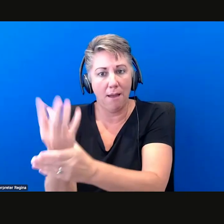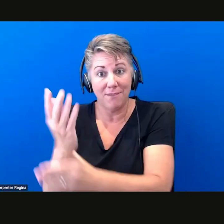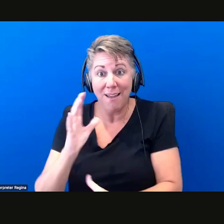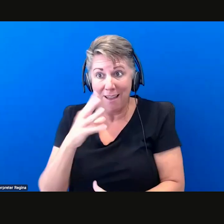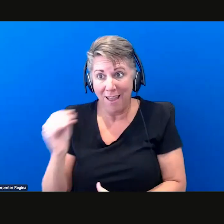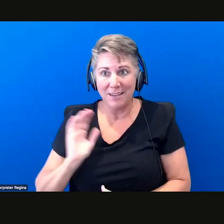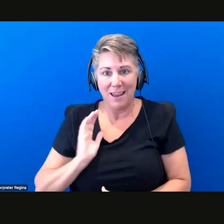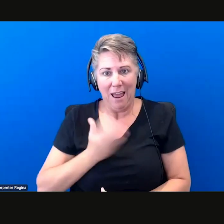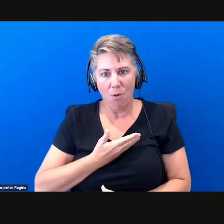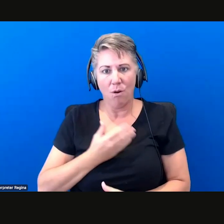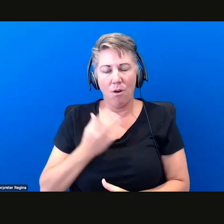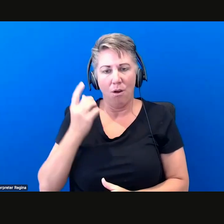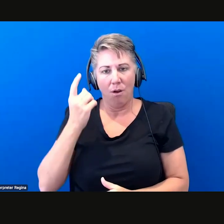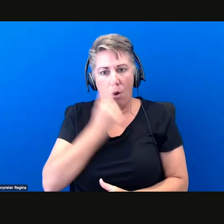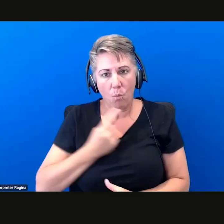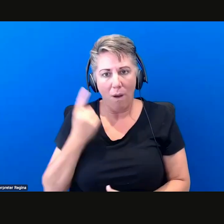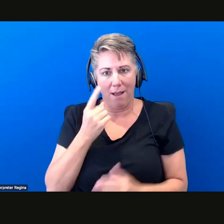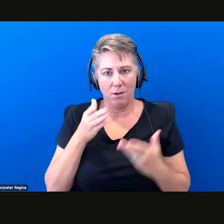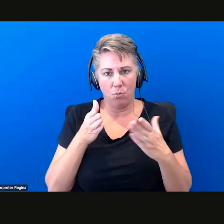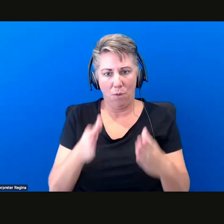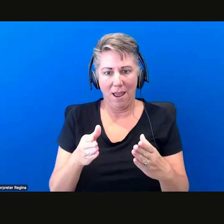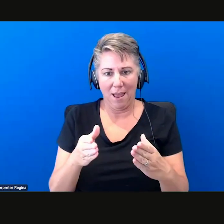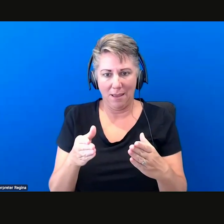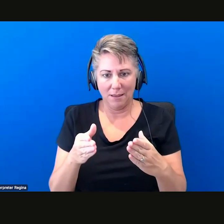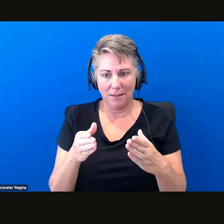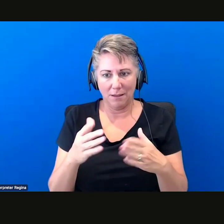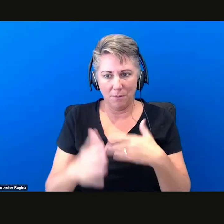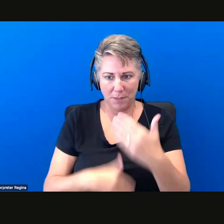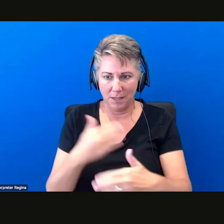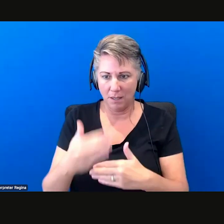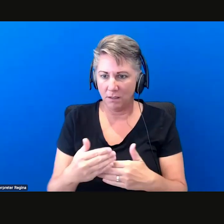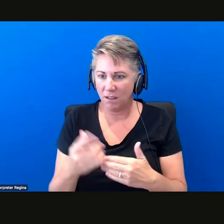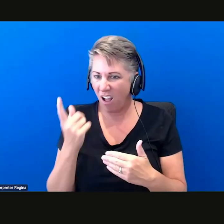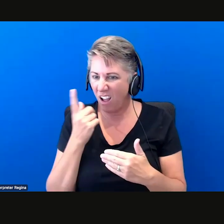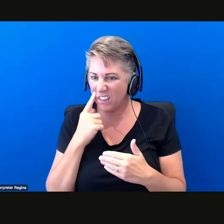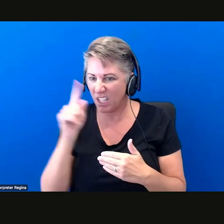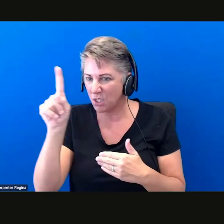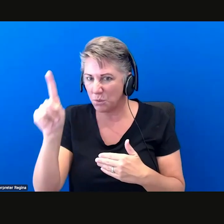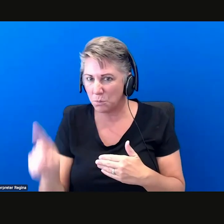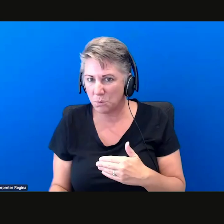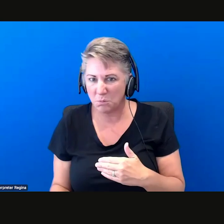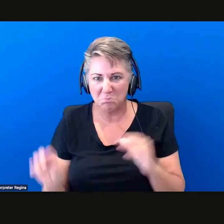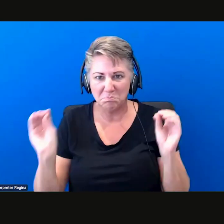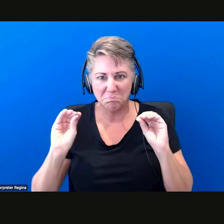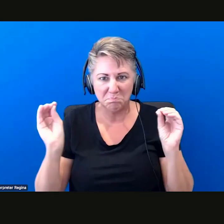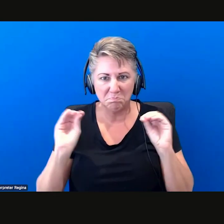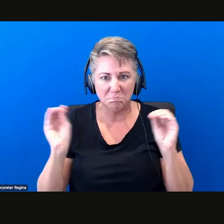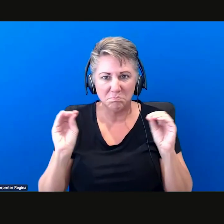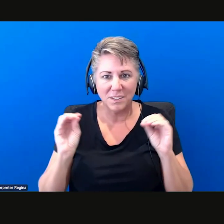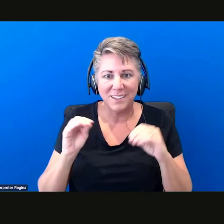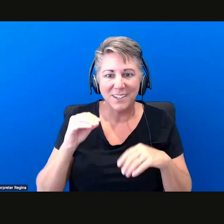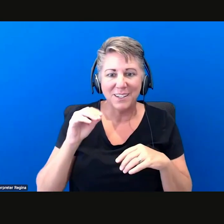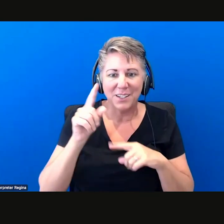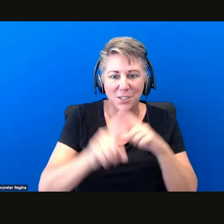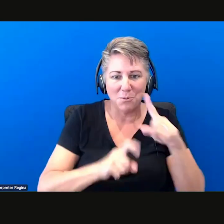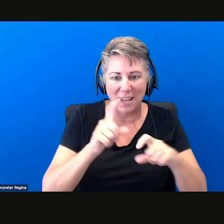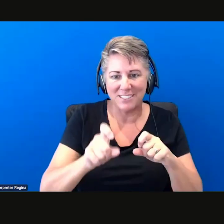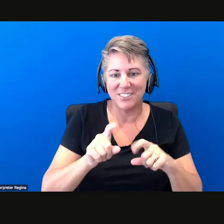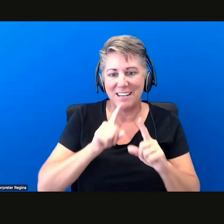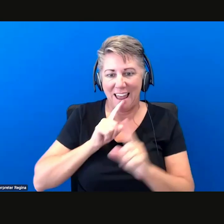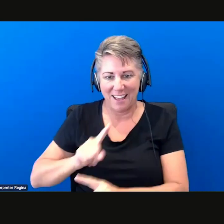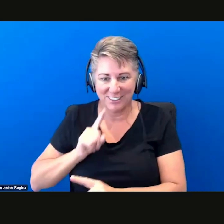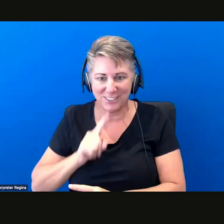uh without any other q a questions that came through uh it is also my pleasure to mahalo everybody